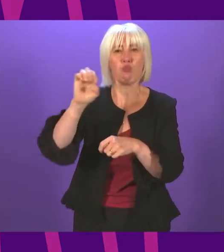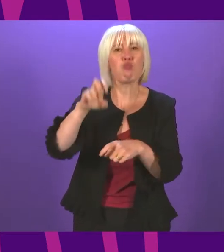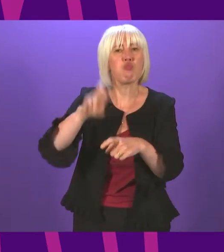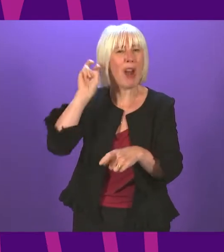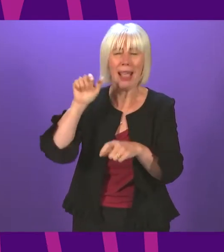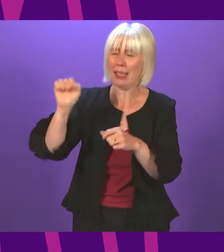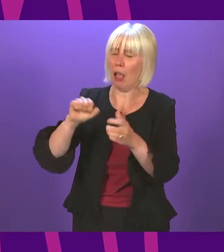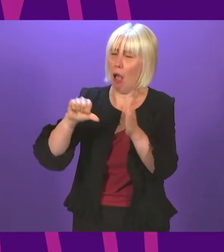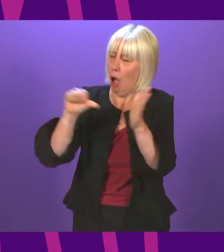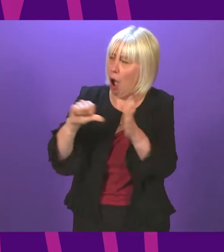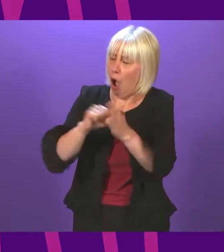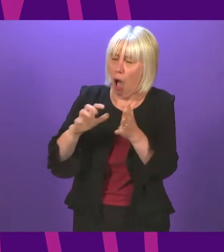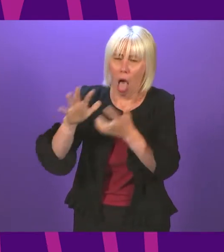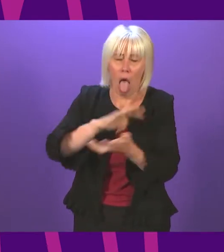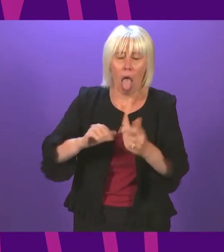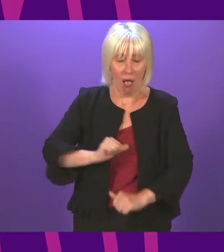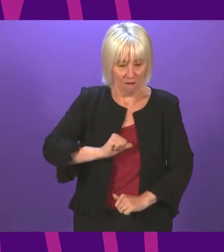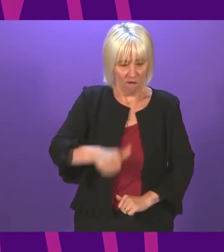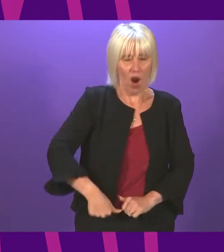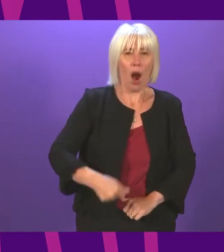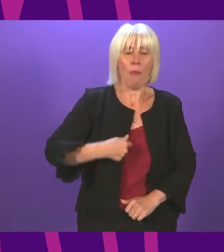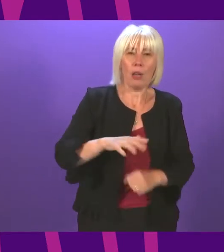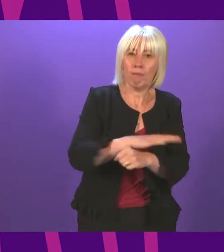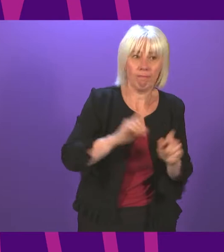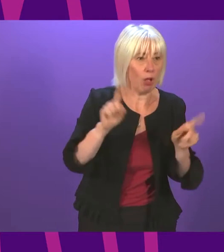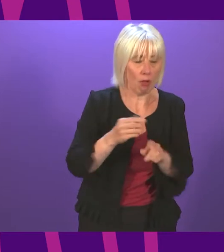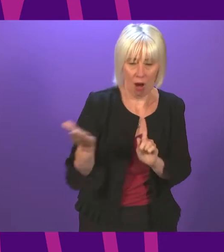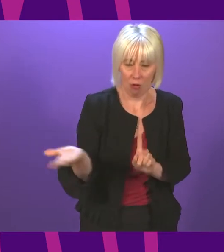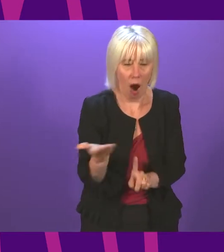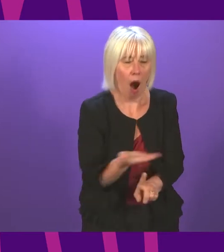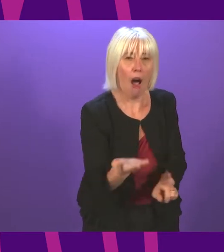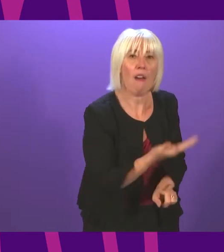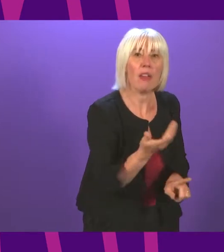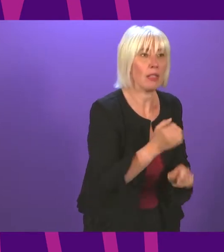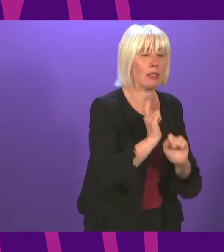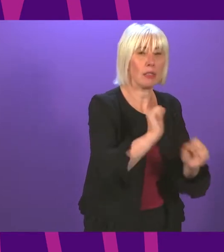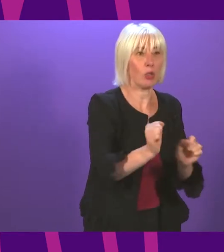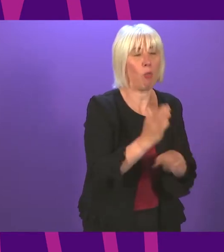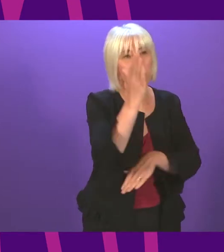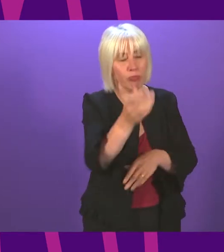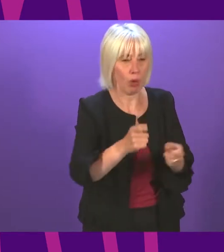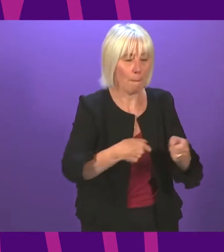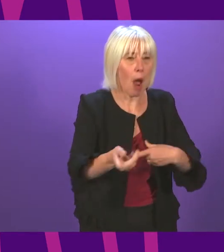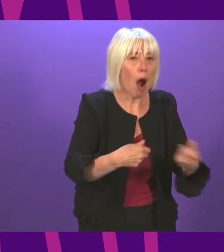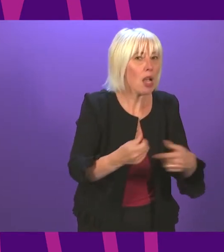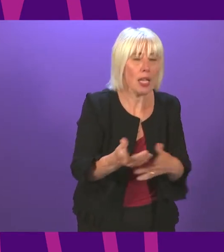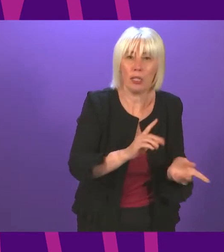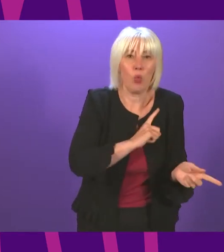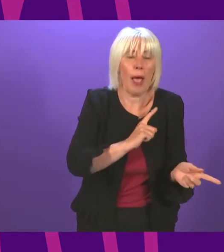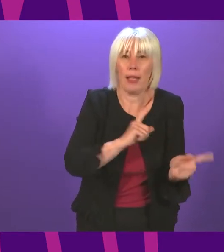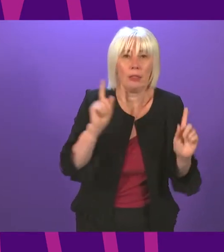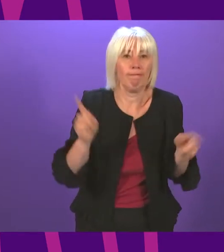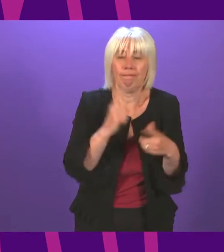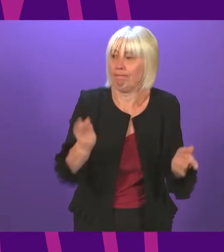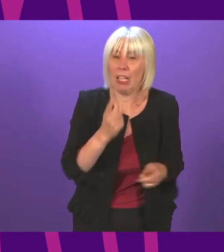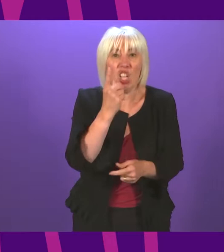farmers in my constituency unable to harvest their product or take it to market because there is not the capacity in the